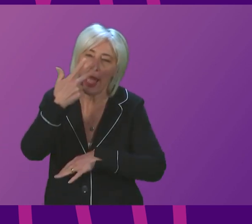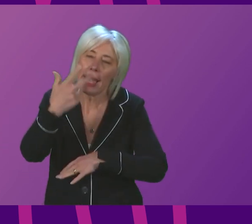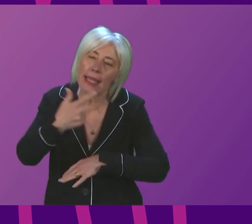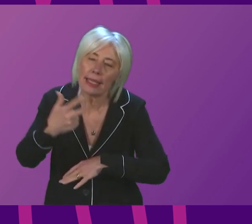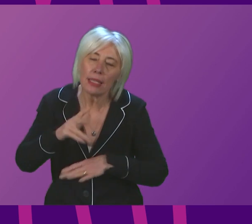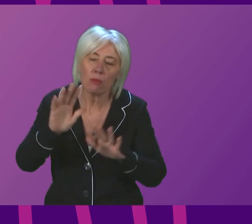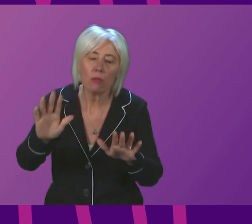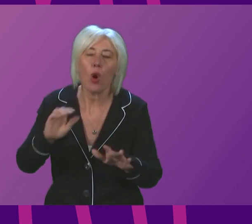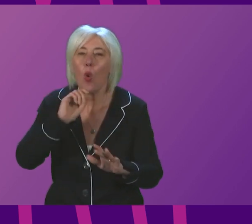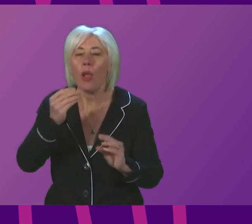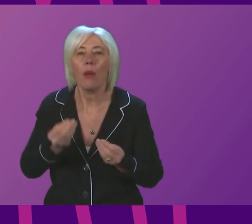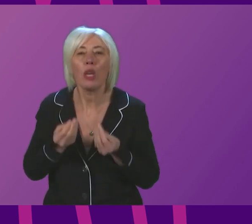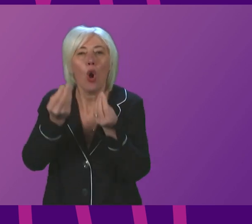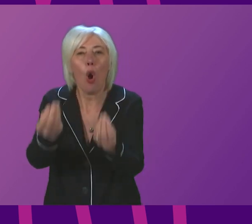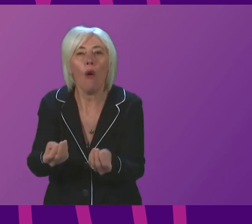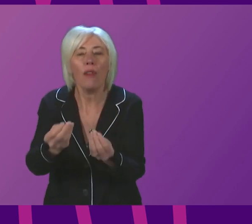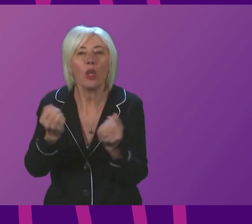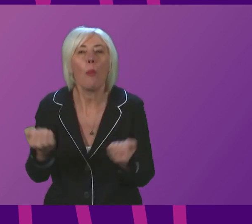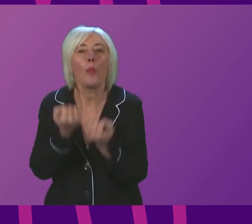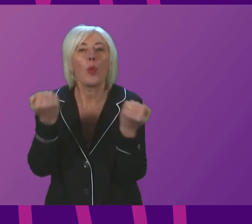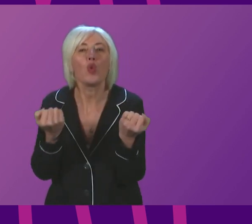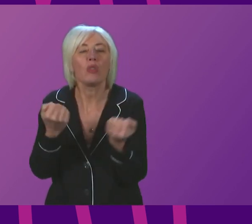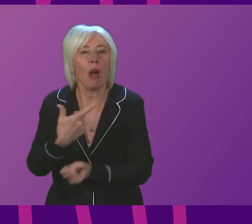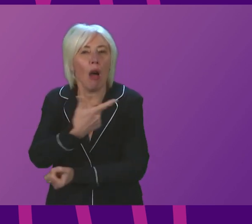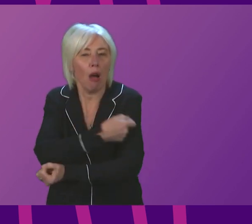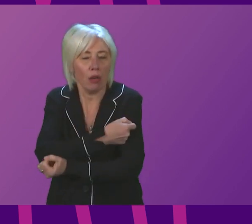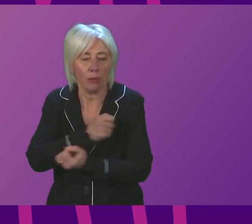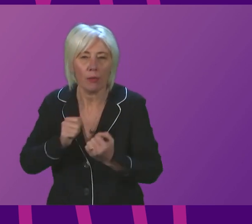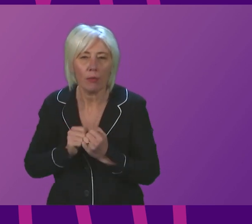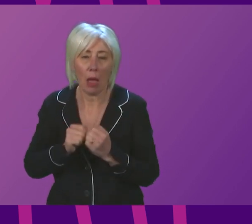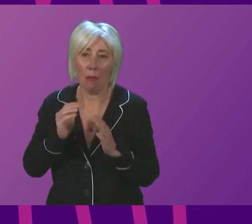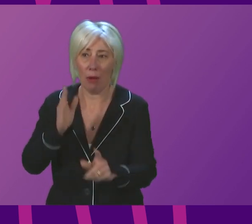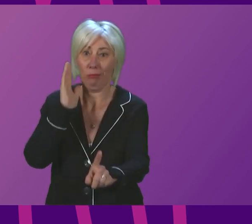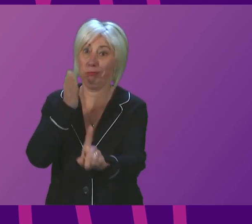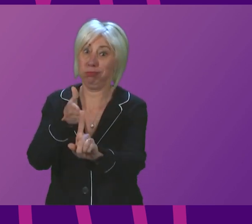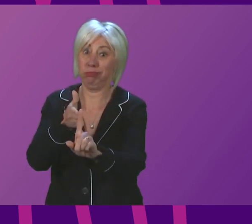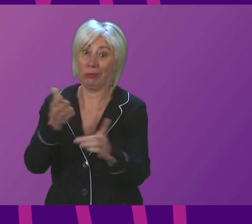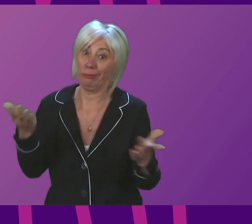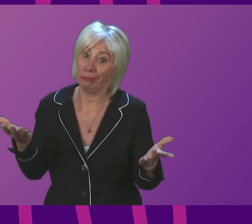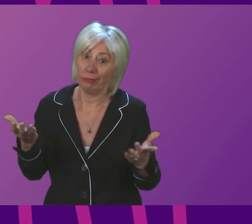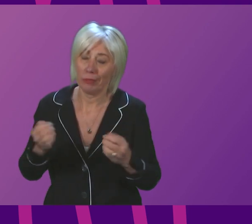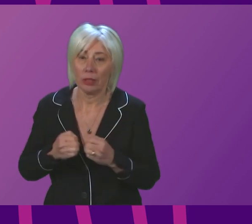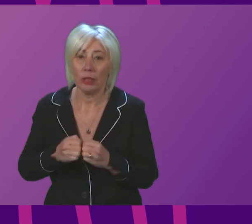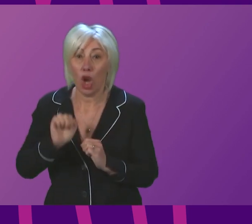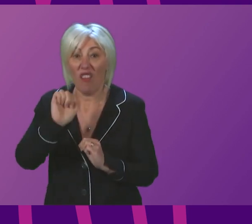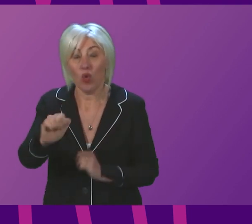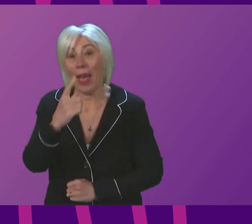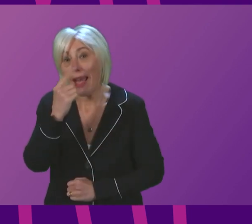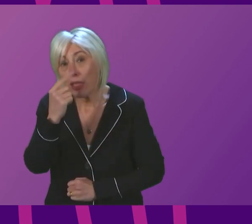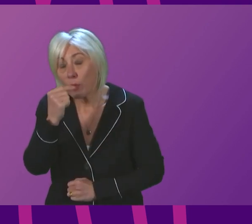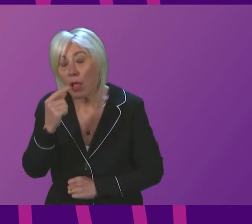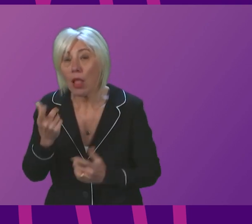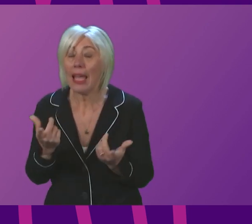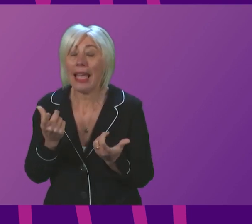the end of January will have been offered the booster vaccine. What I would say, pretty bluntly to people, if you are eligible and